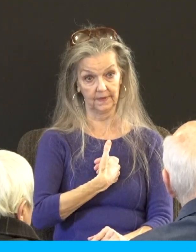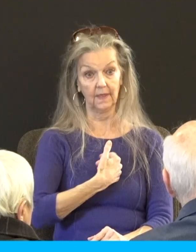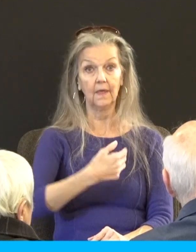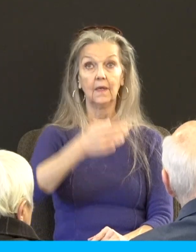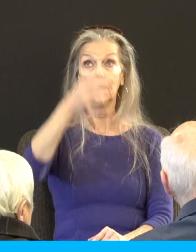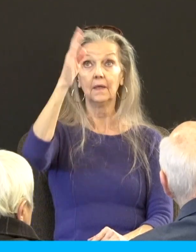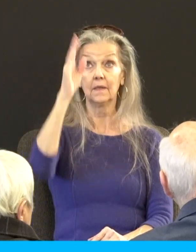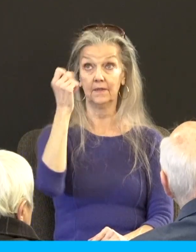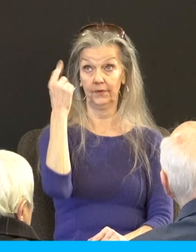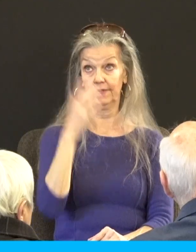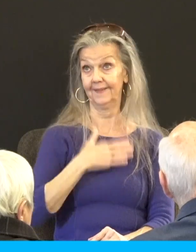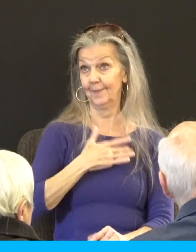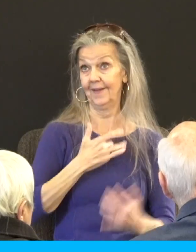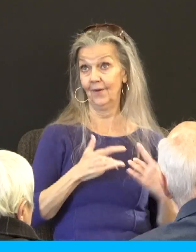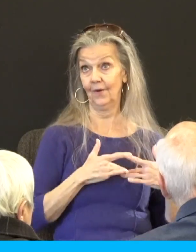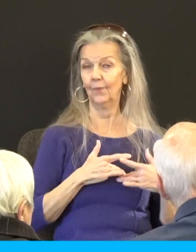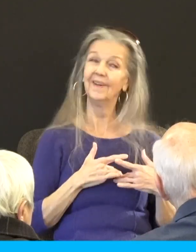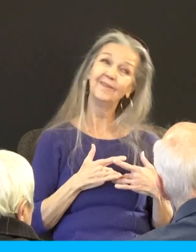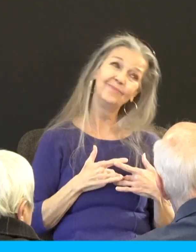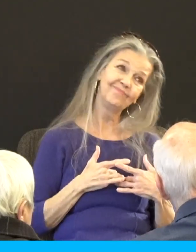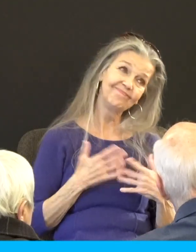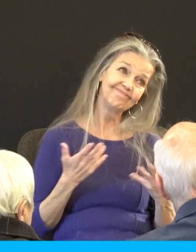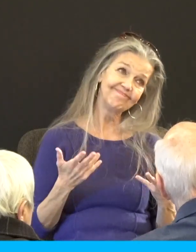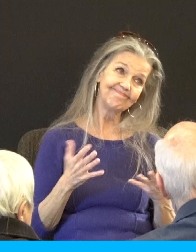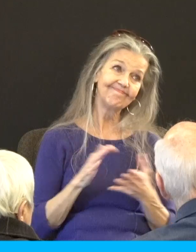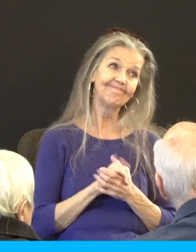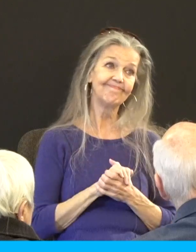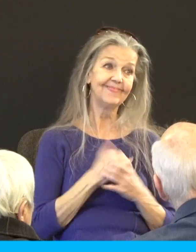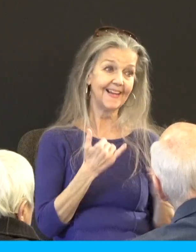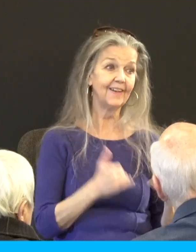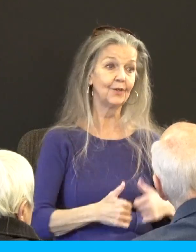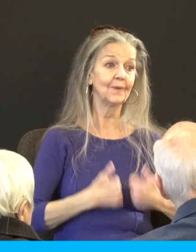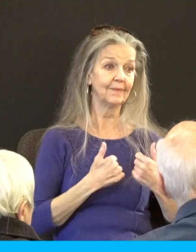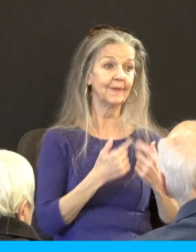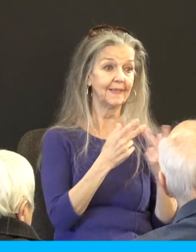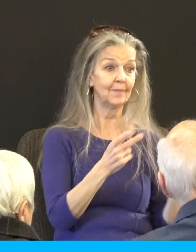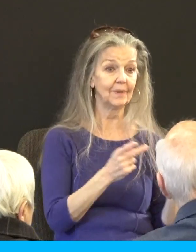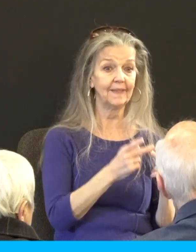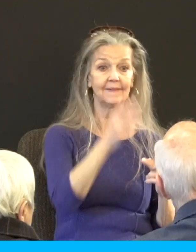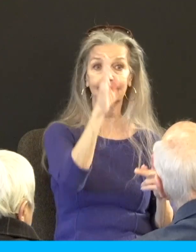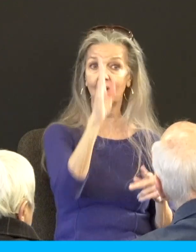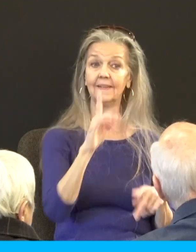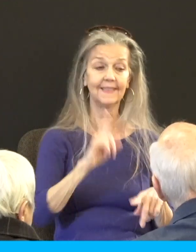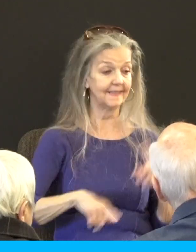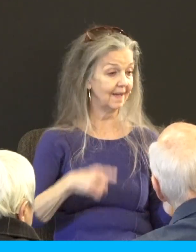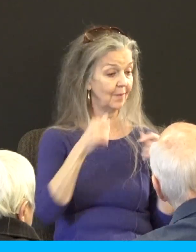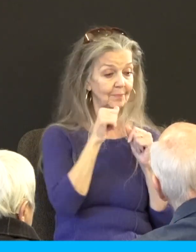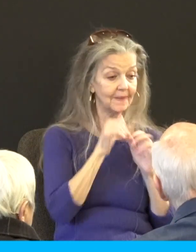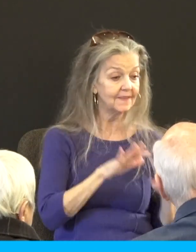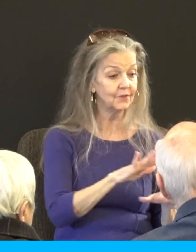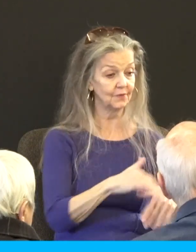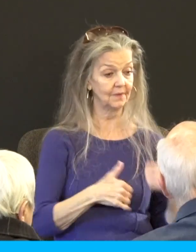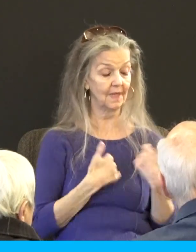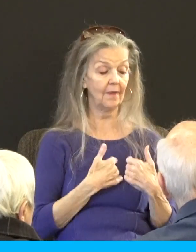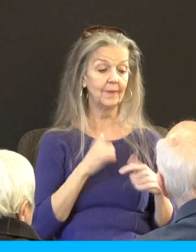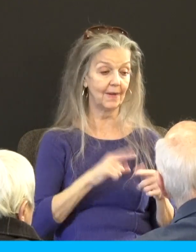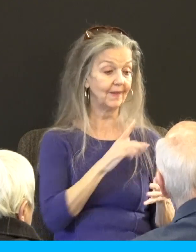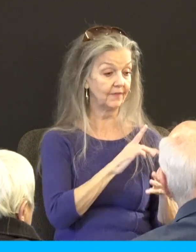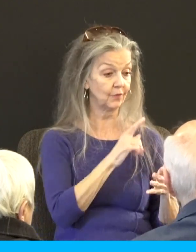well some people see that differently and boom now you're living in a place where God can not only not bless your life but he has to correct your life you've